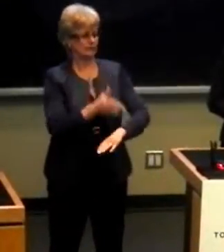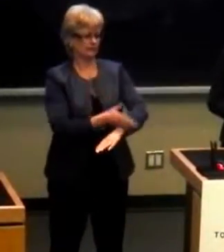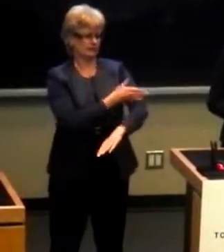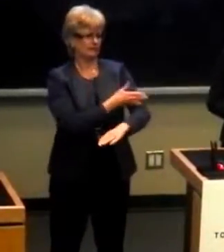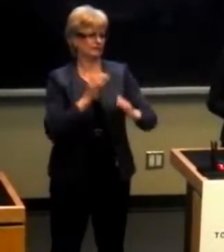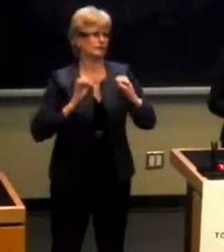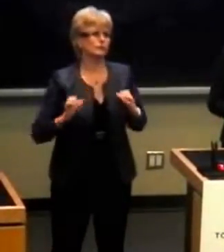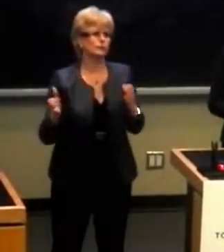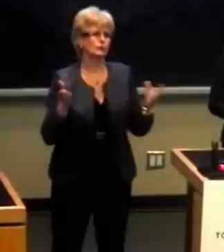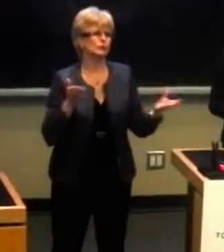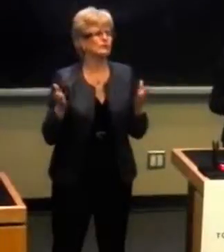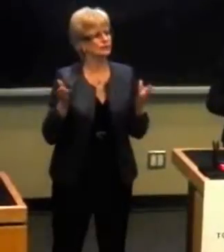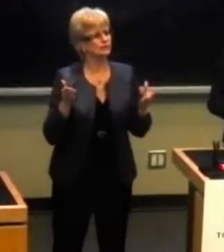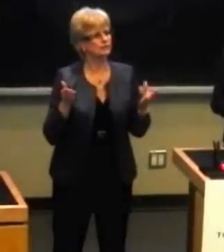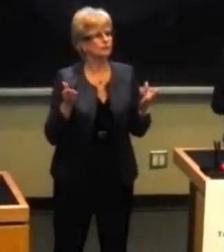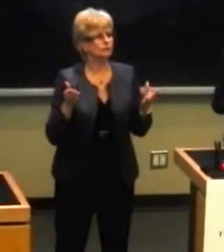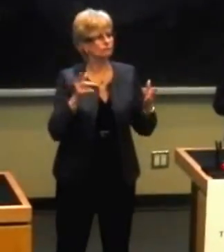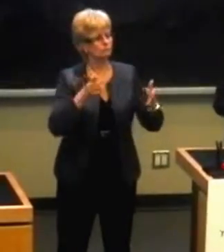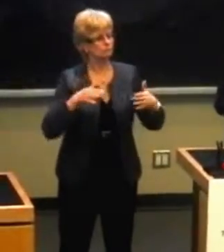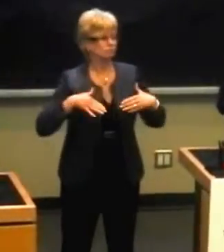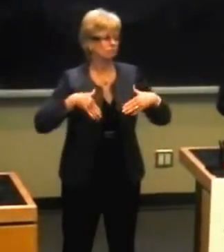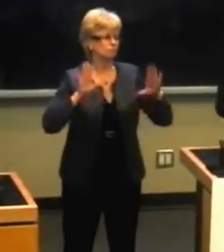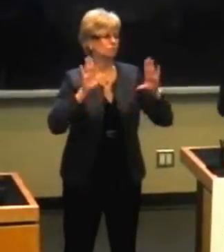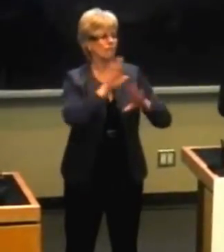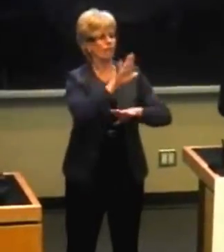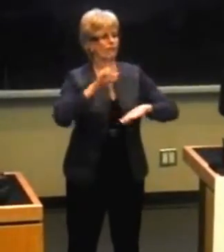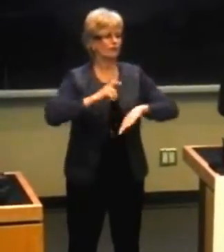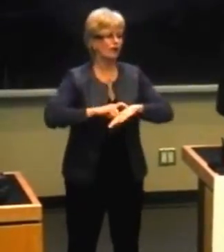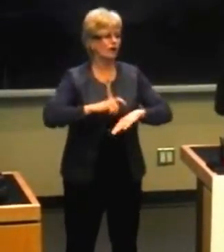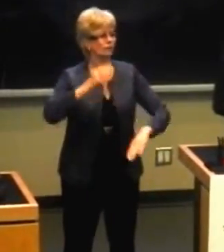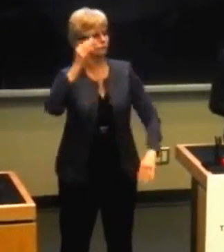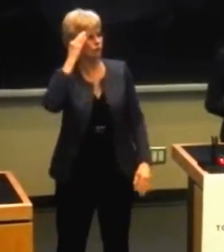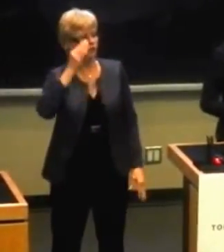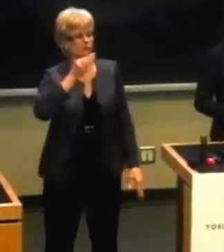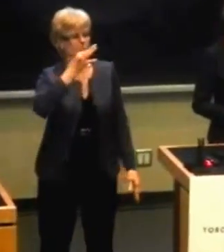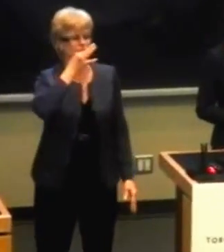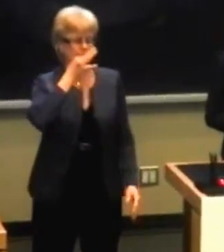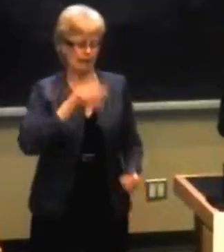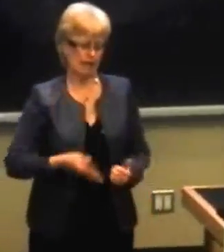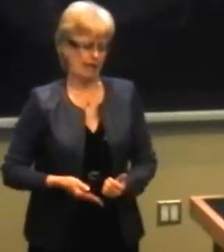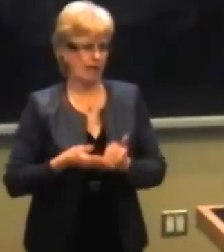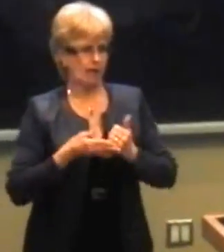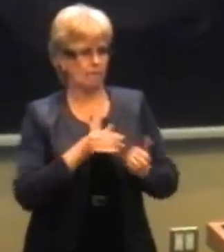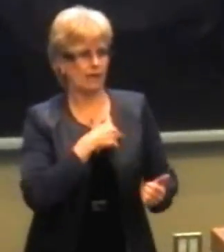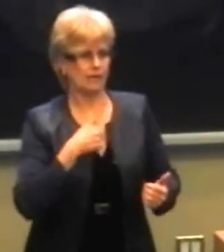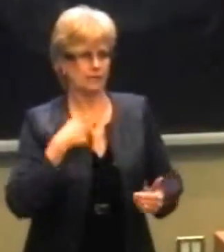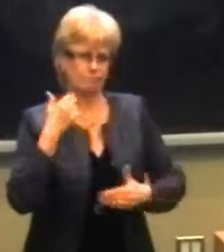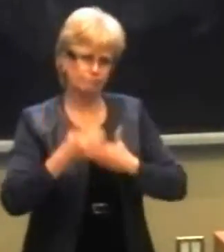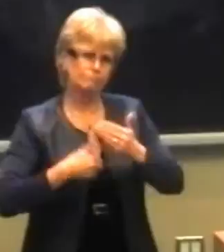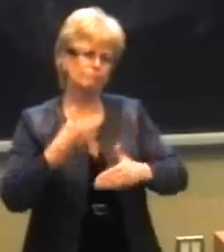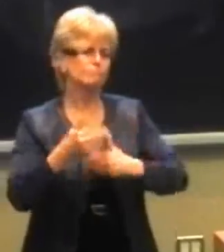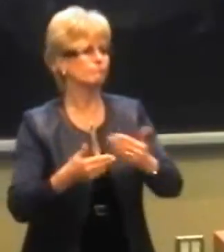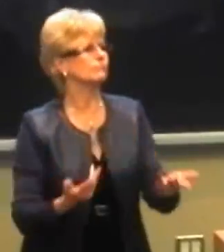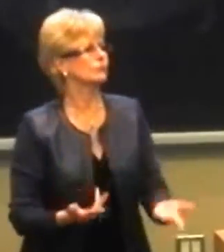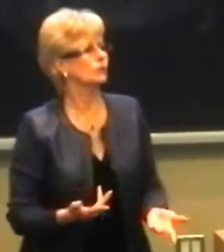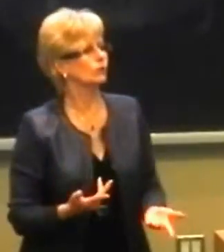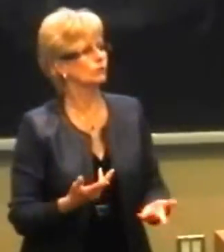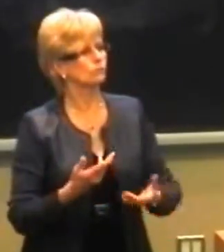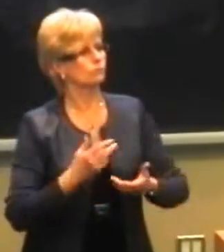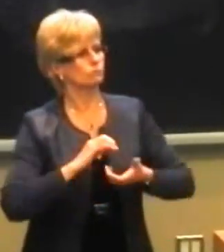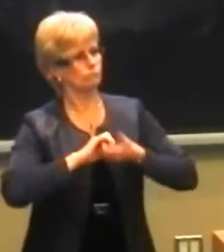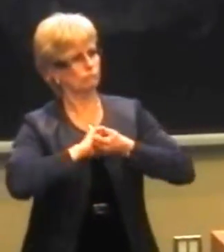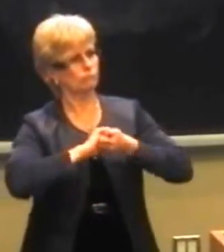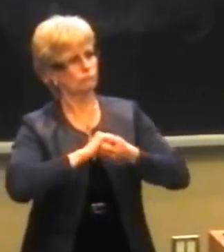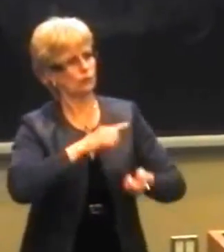customer service, and to give them their time and their knowledge and their expertise to help us with our journey, and help work with you